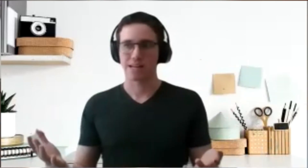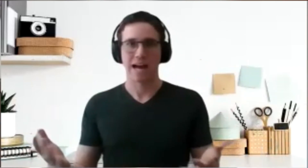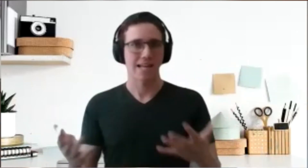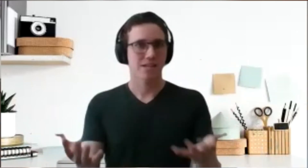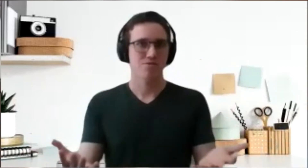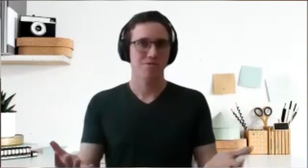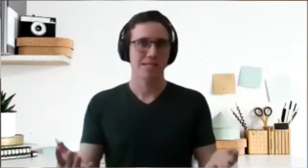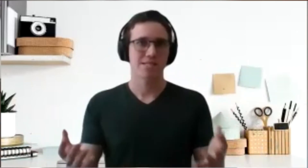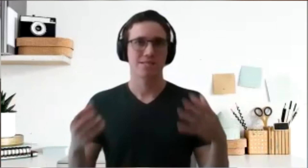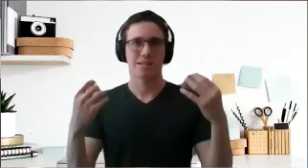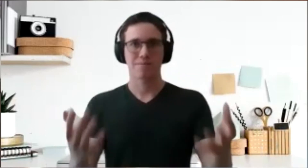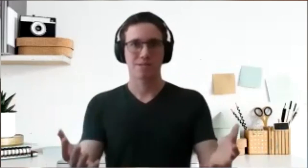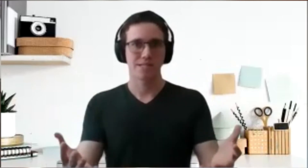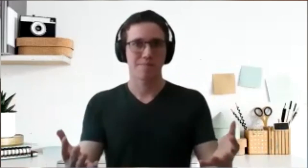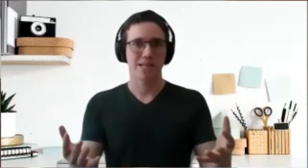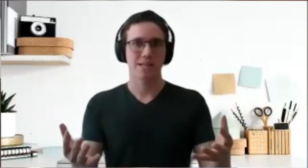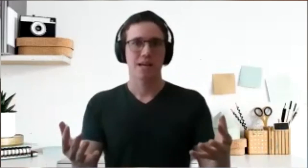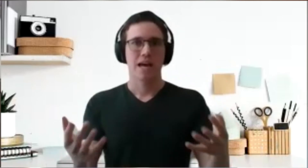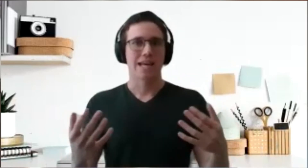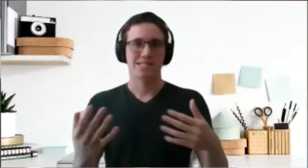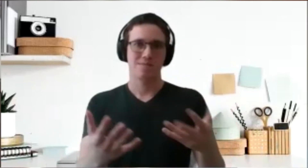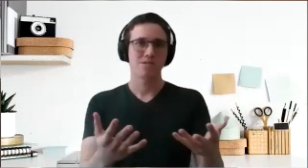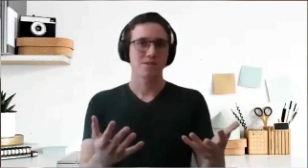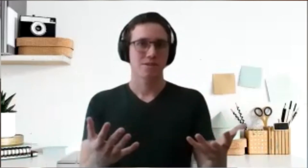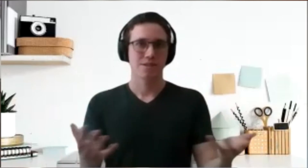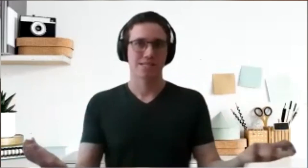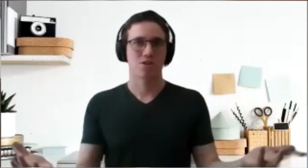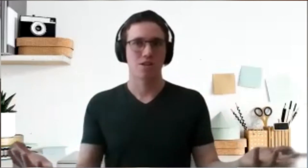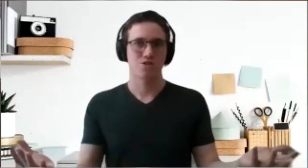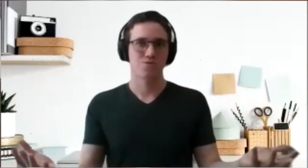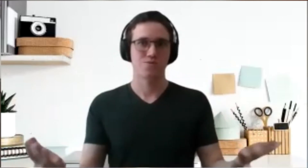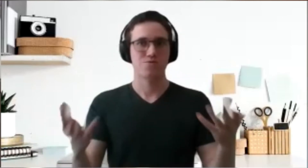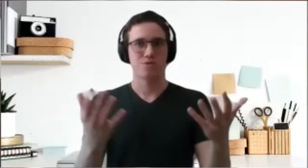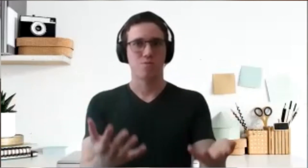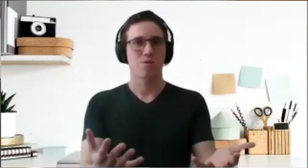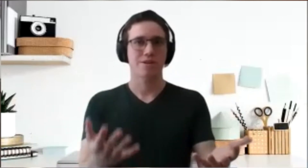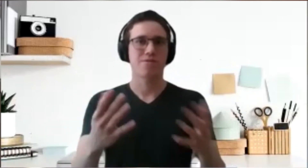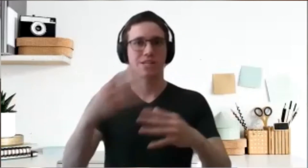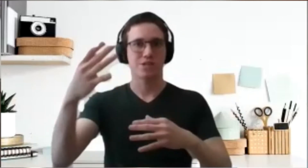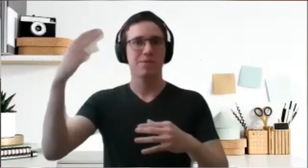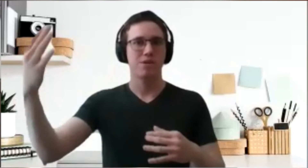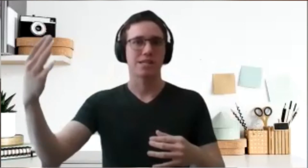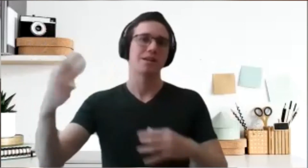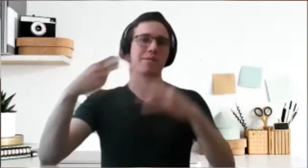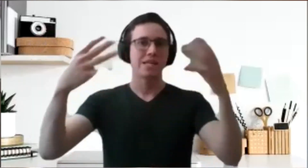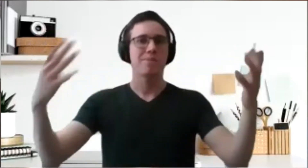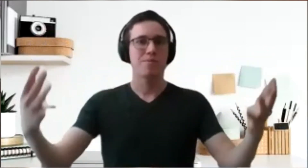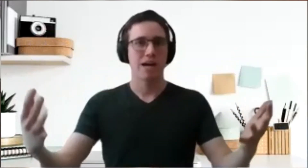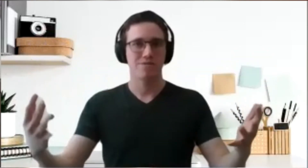I like Toastmasters. I like participating. And someone has got to do the work for it to keep running. Many people have